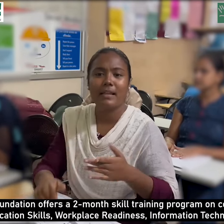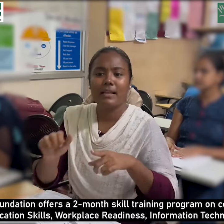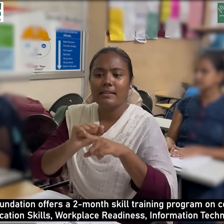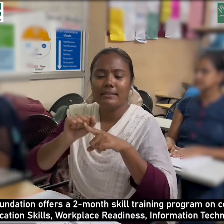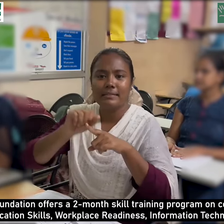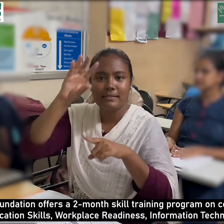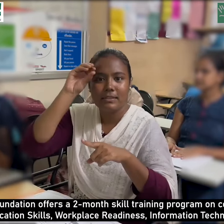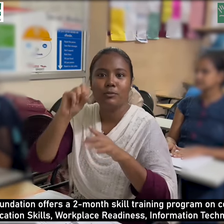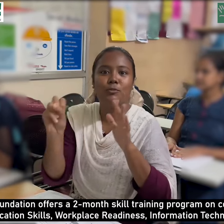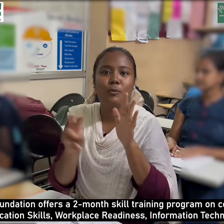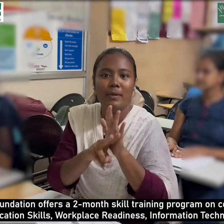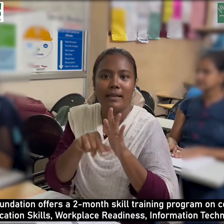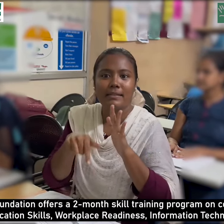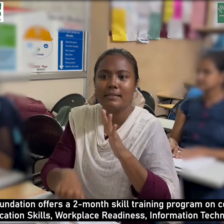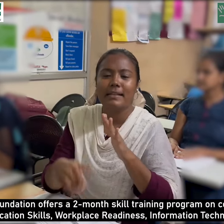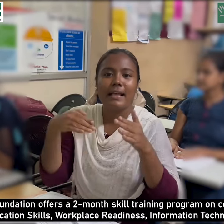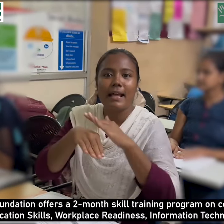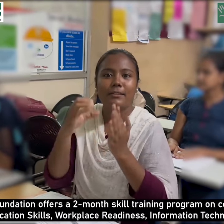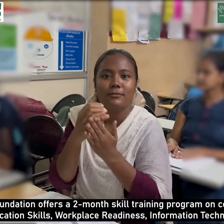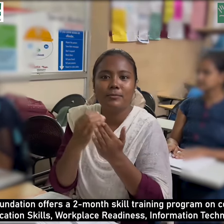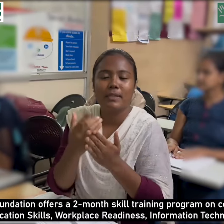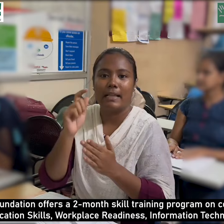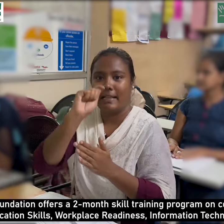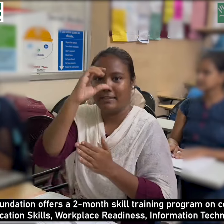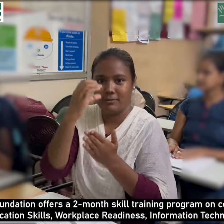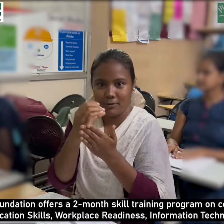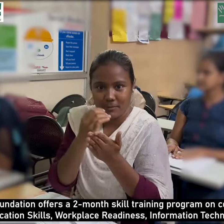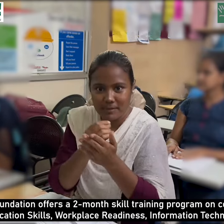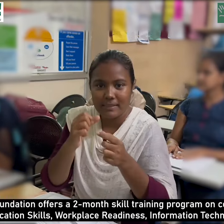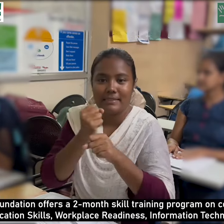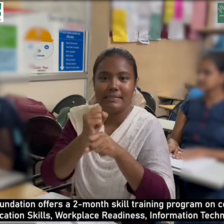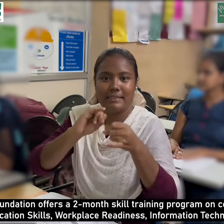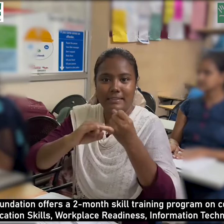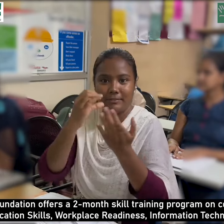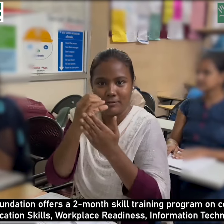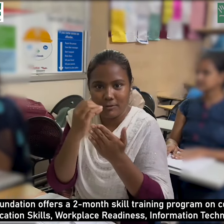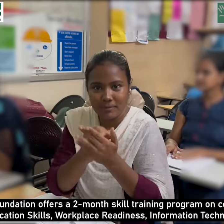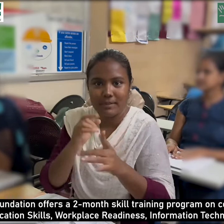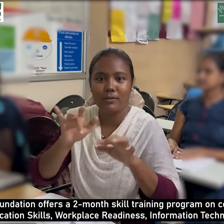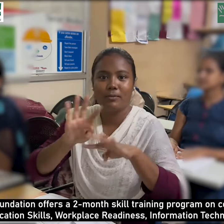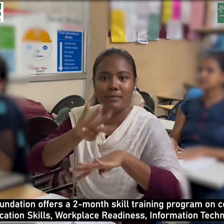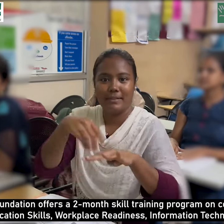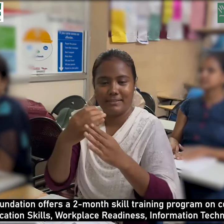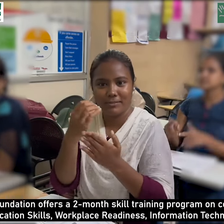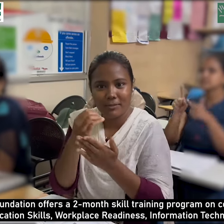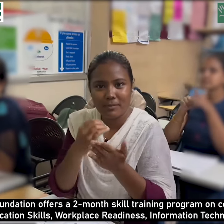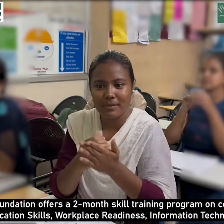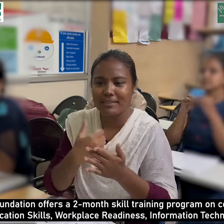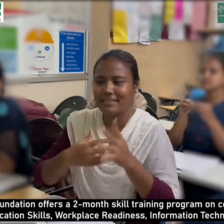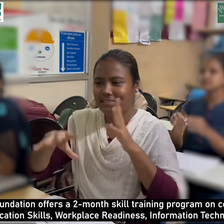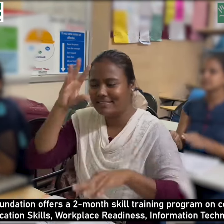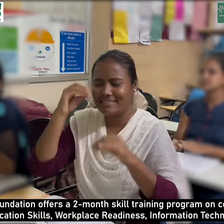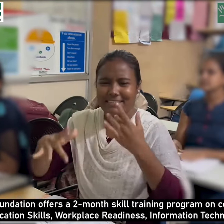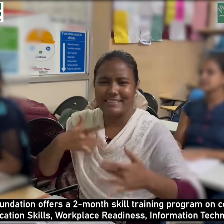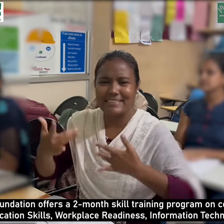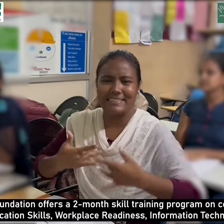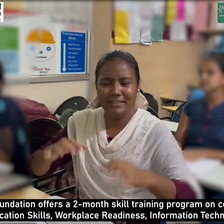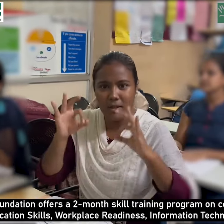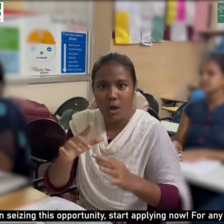program on courses such as English Communication Skills, Workplace Readiness, Information Technology and much more. If you are interested in seizing this